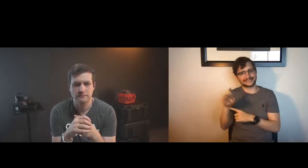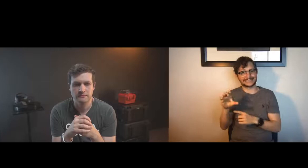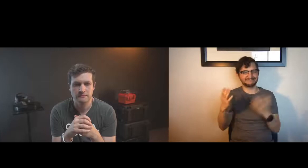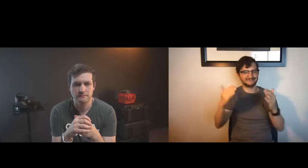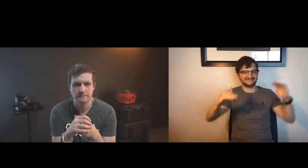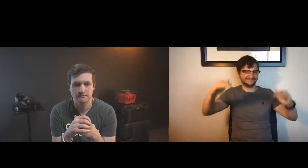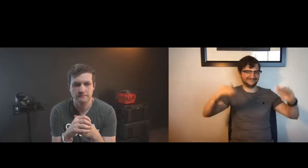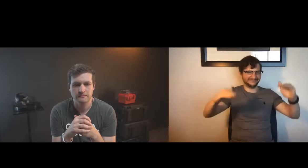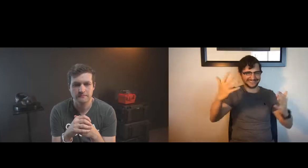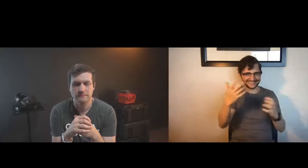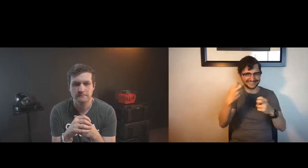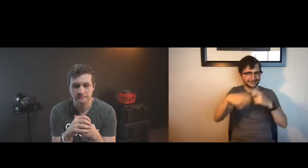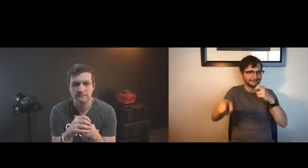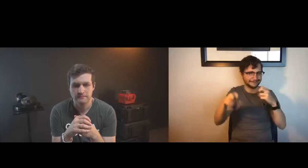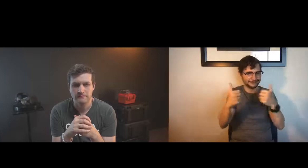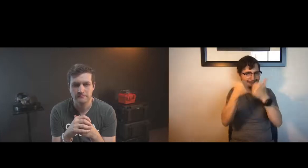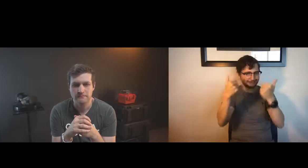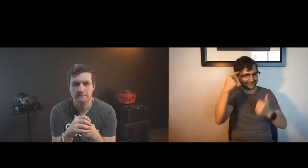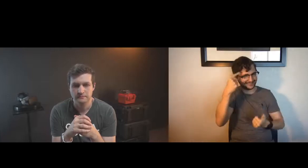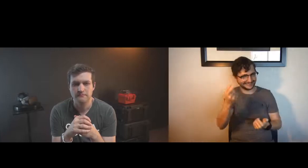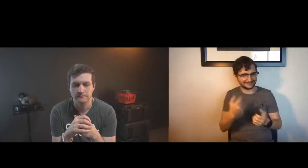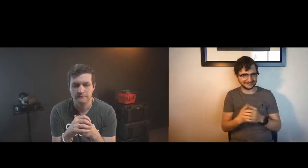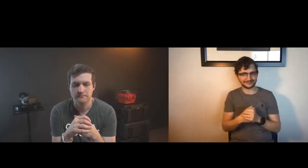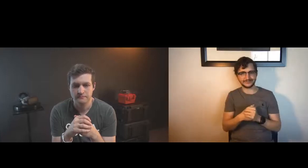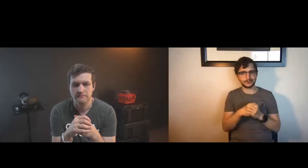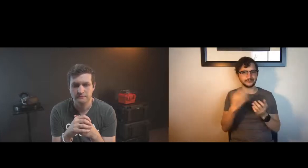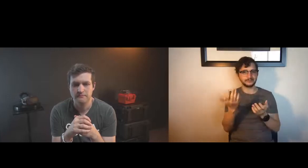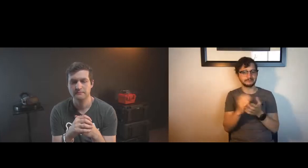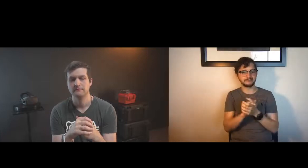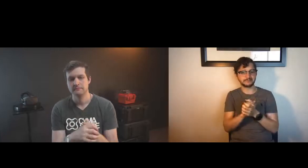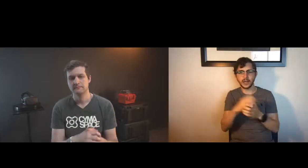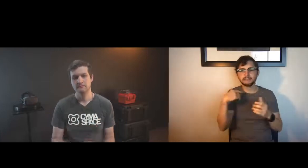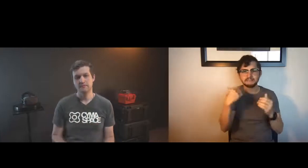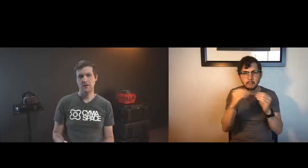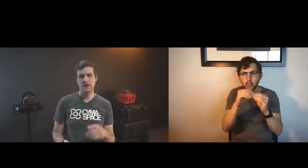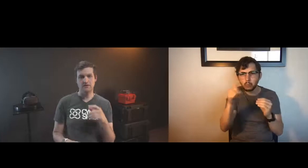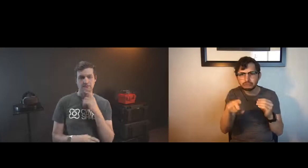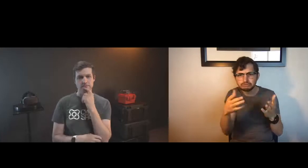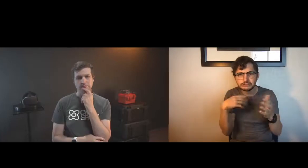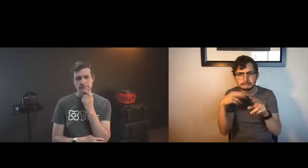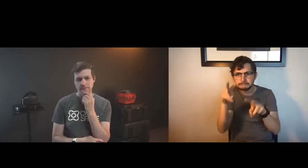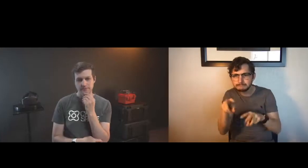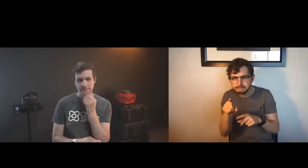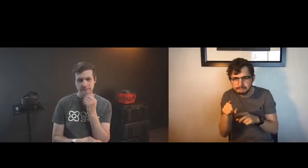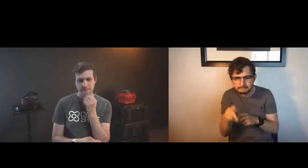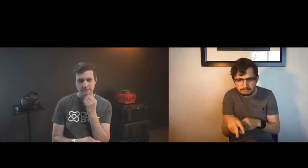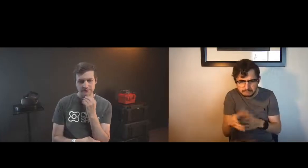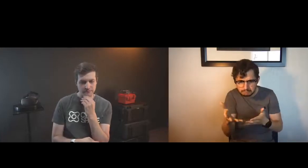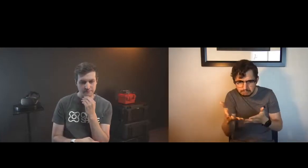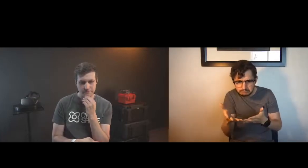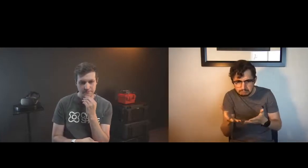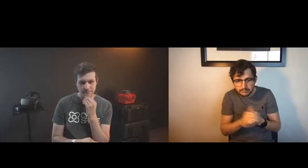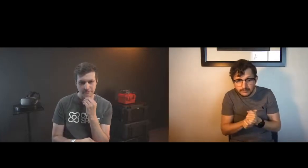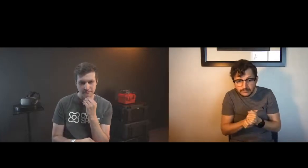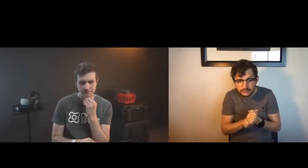have the tethering concern then you lose some of that processing power i think it's a tough balance to strike